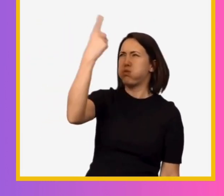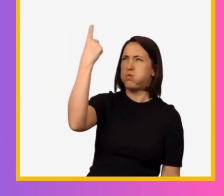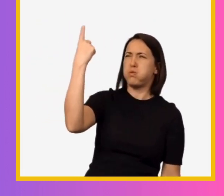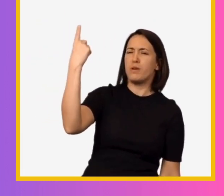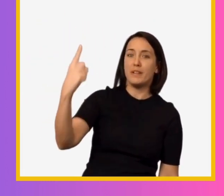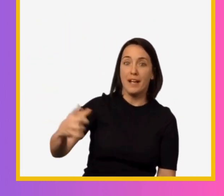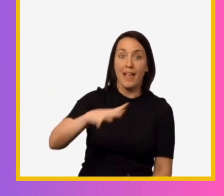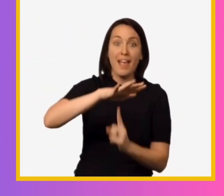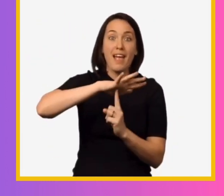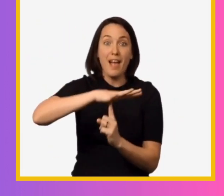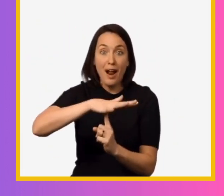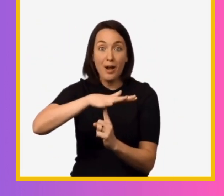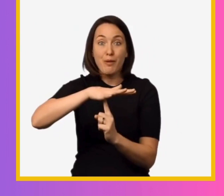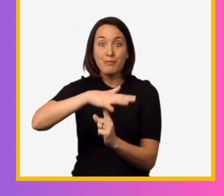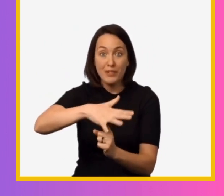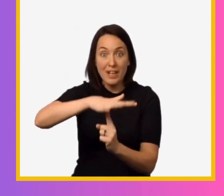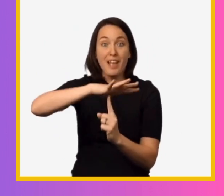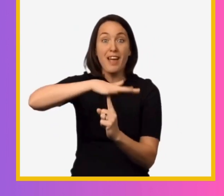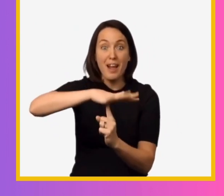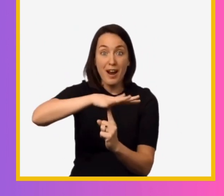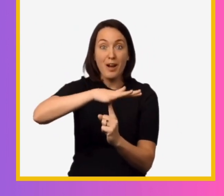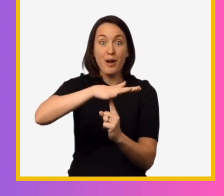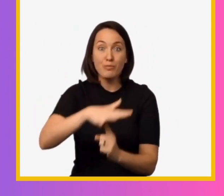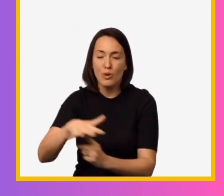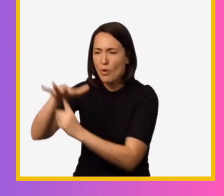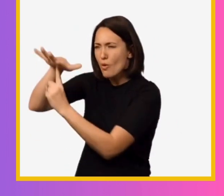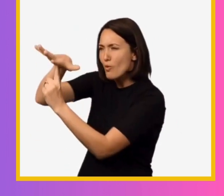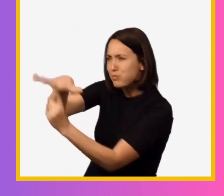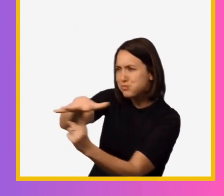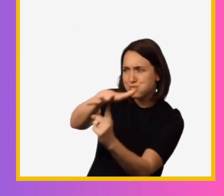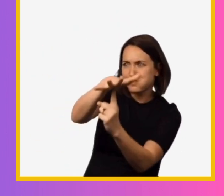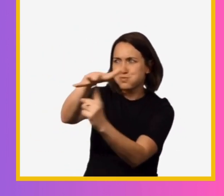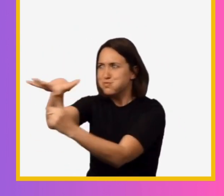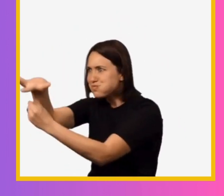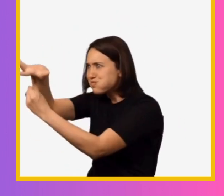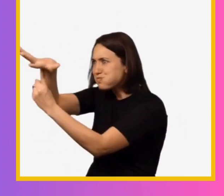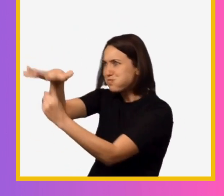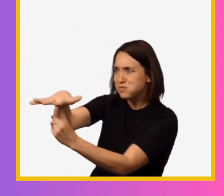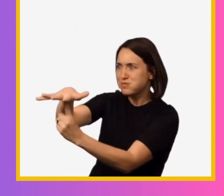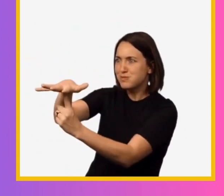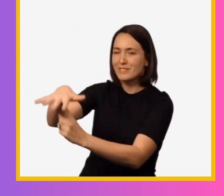spin, spin. Helicopter, helicopter, hover, hover, hover.